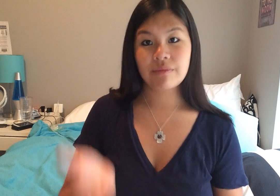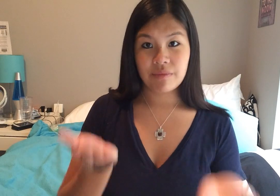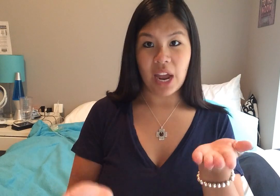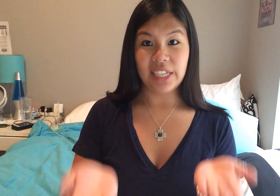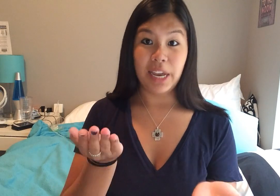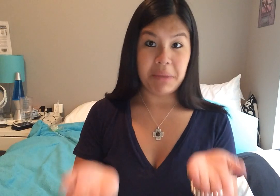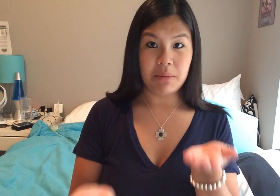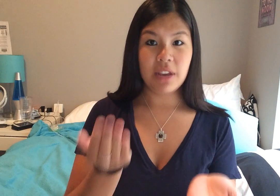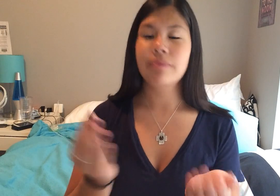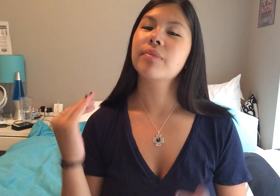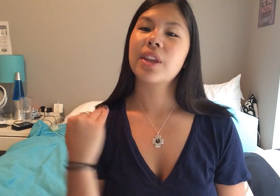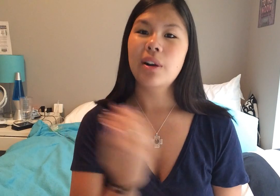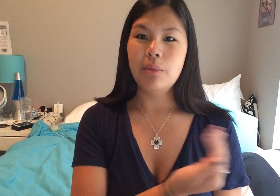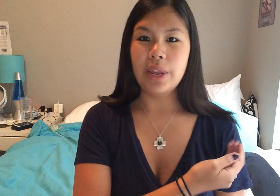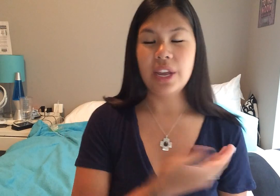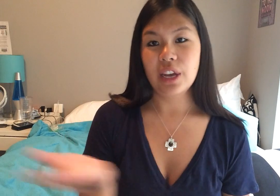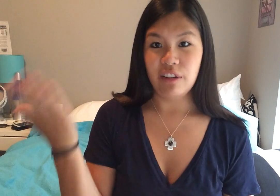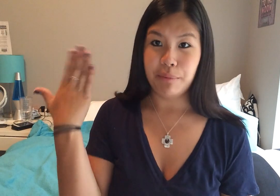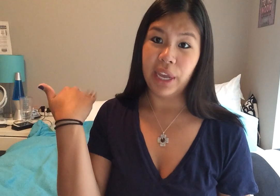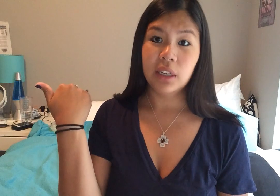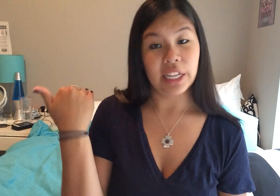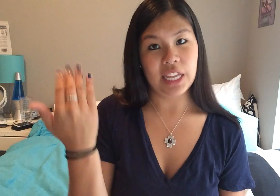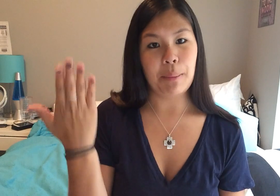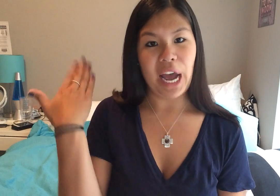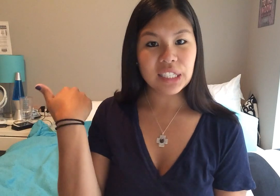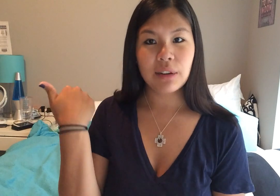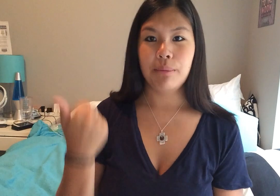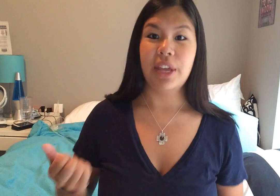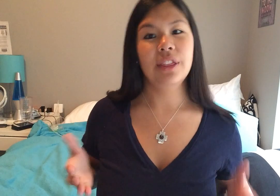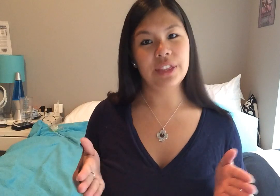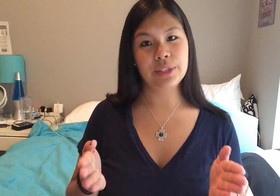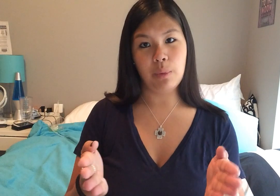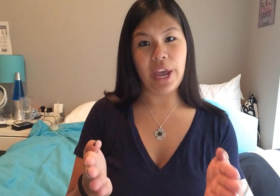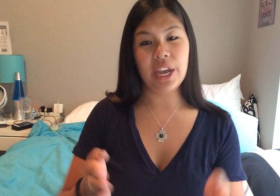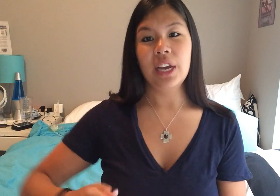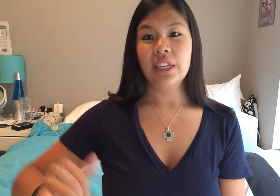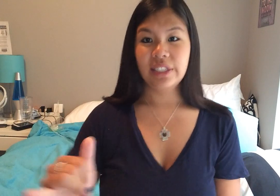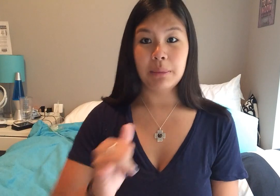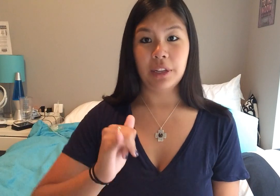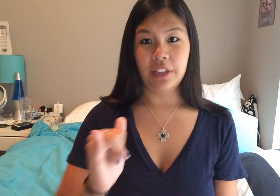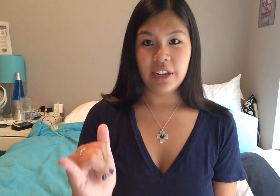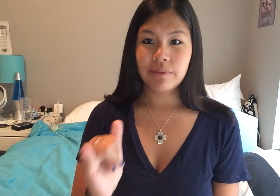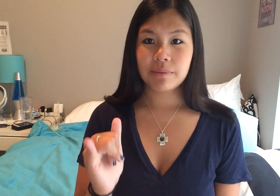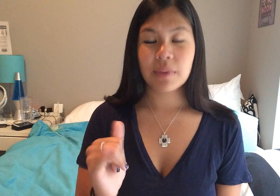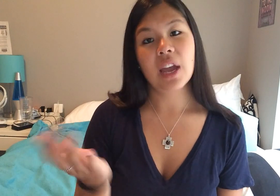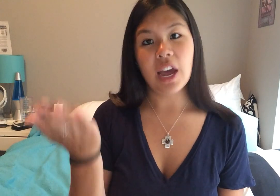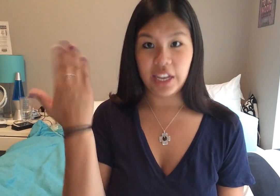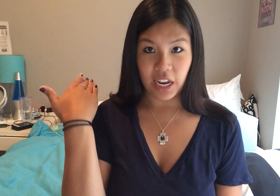I signed maybe, we have been, like in the past, been this way similarly, and again